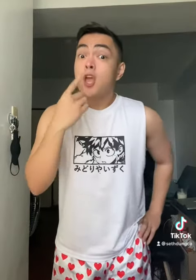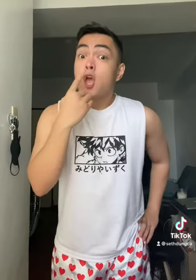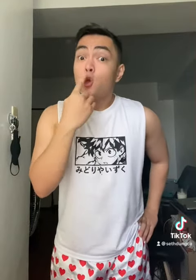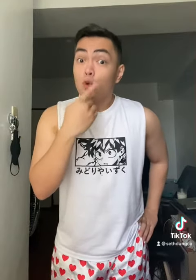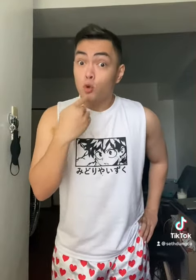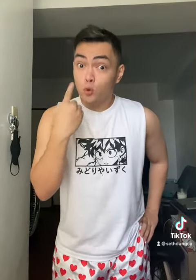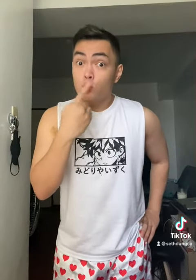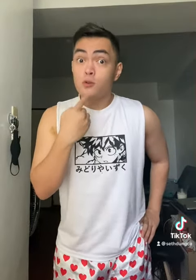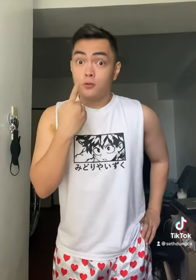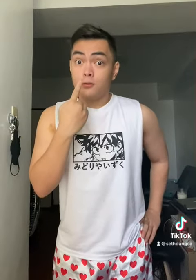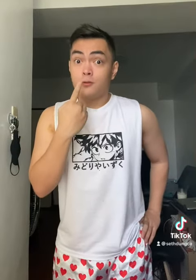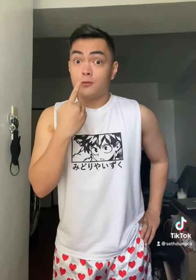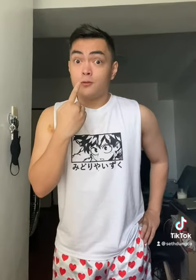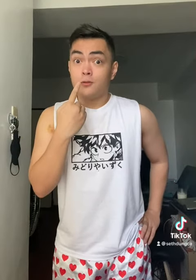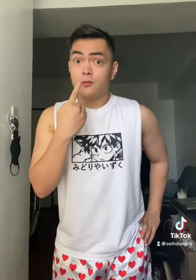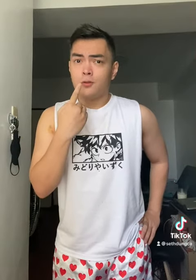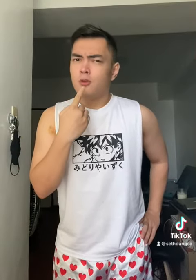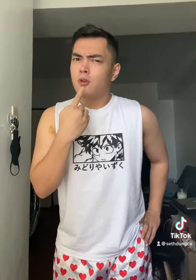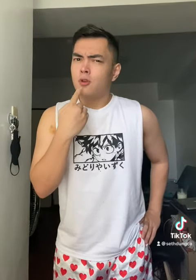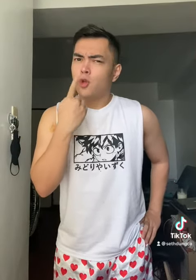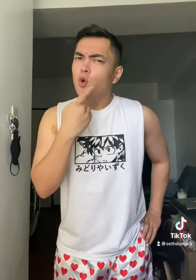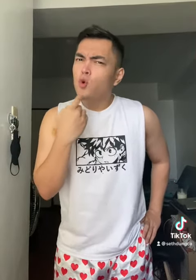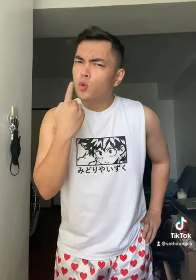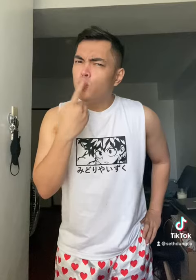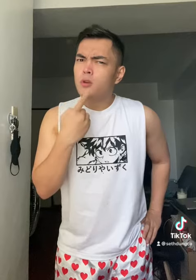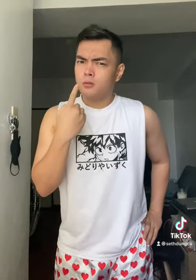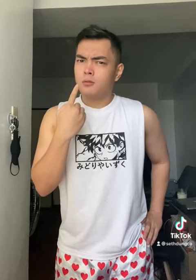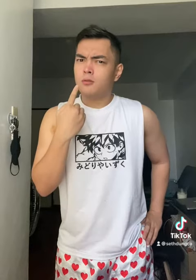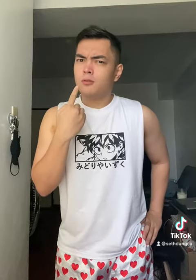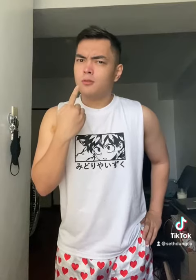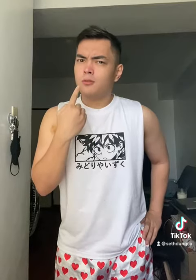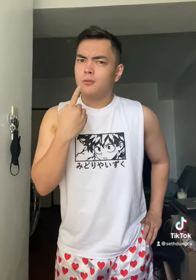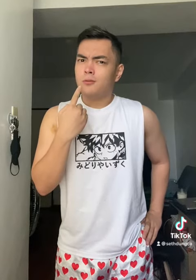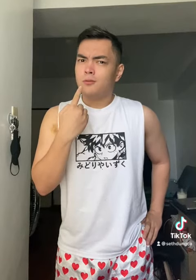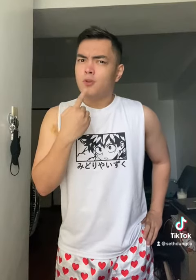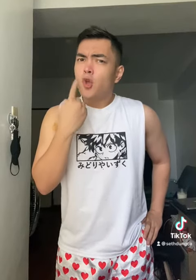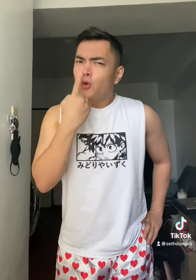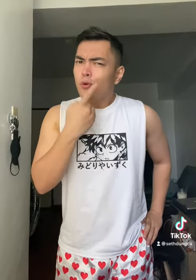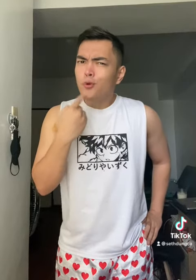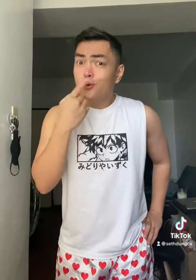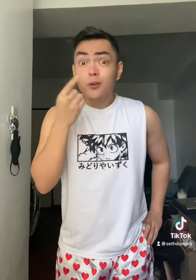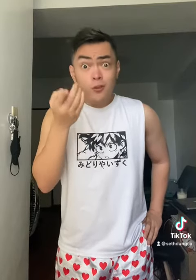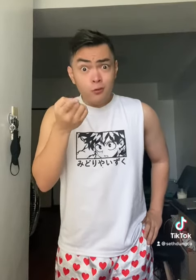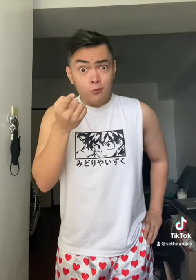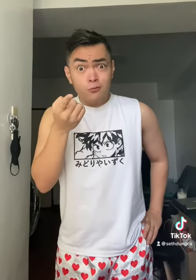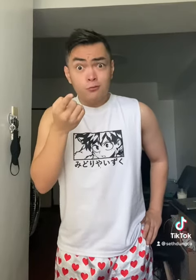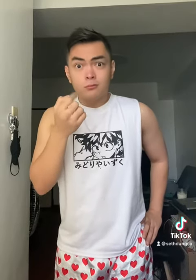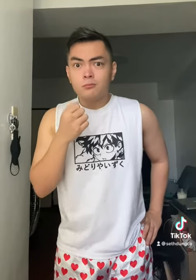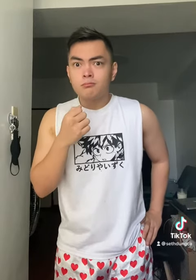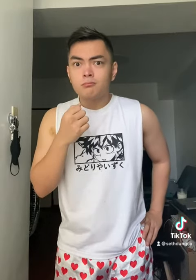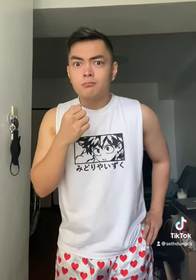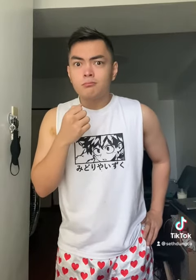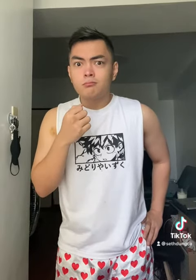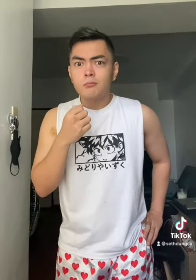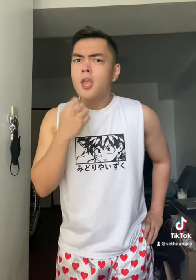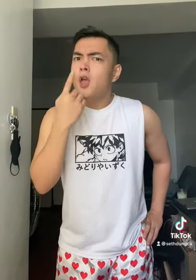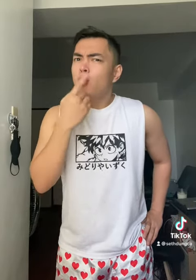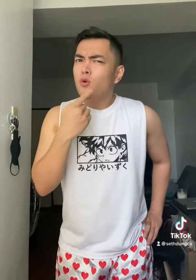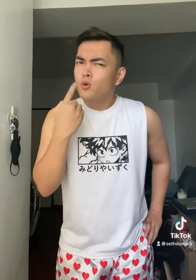Who? Who? Who are you? Who